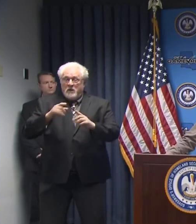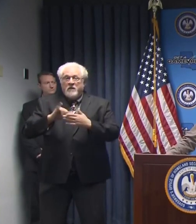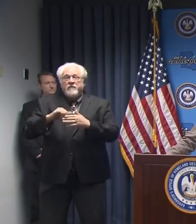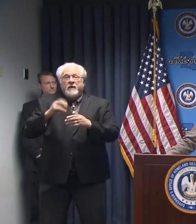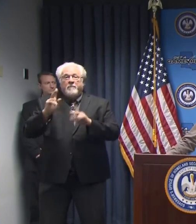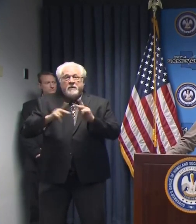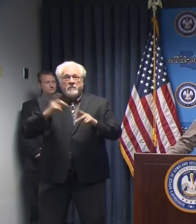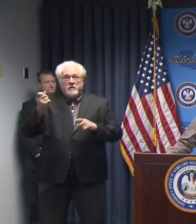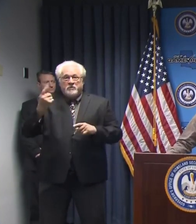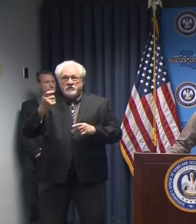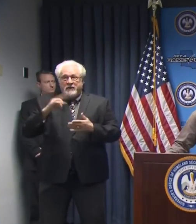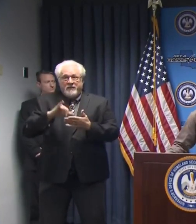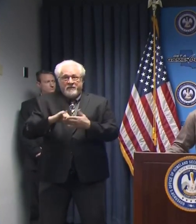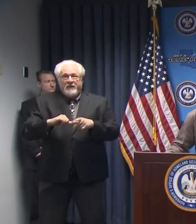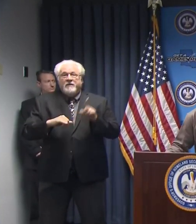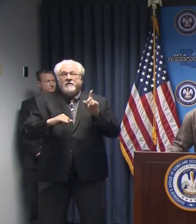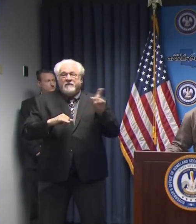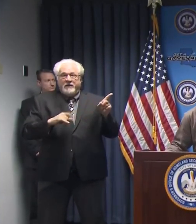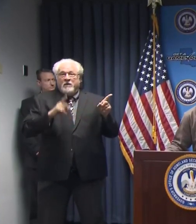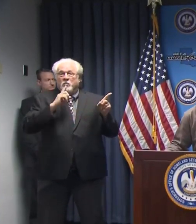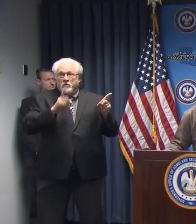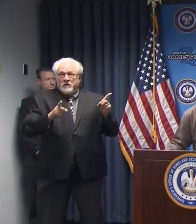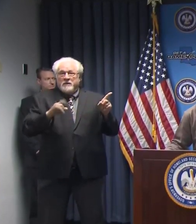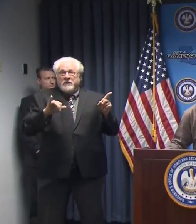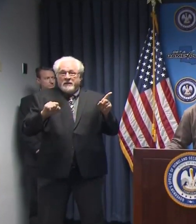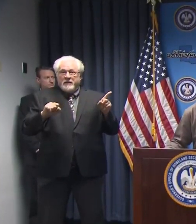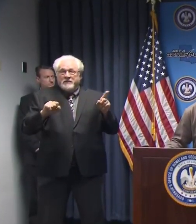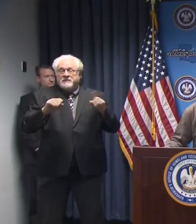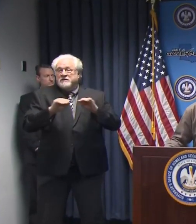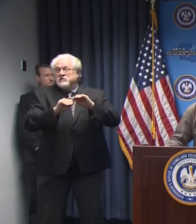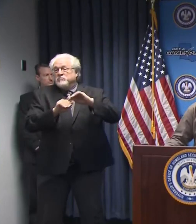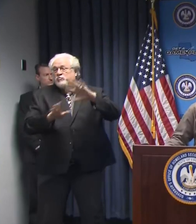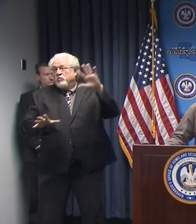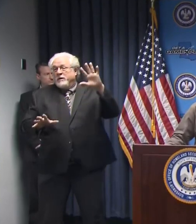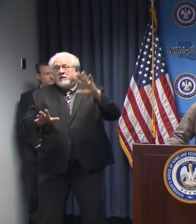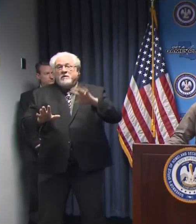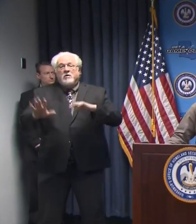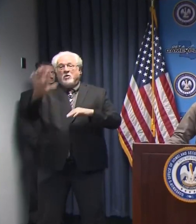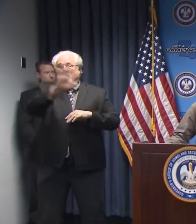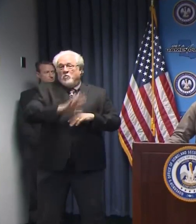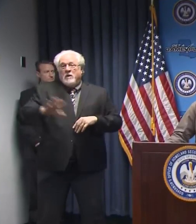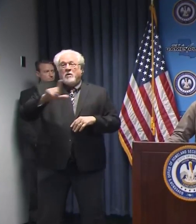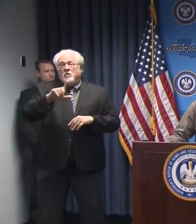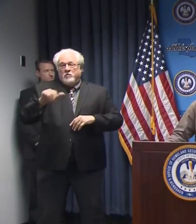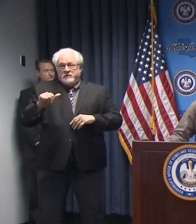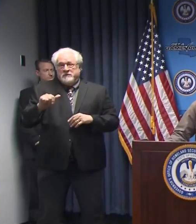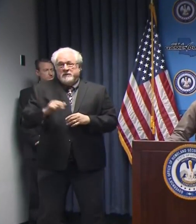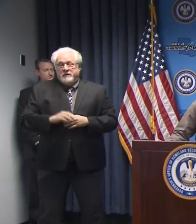everyone understands that this is, in fact, spread all across the state of Louisiana.